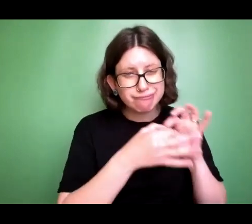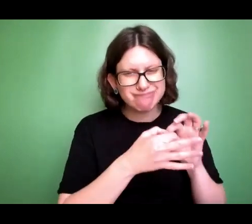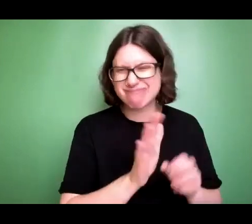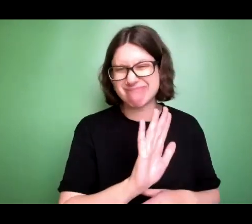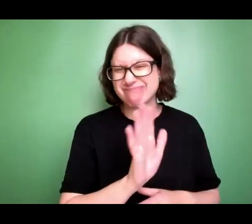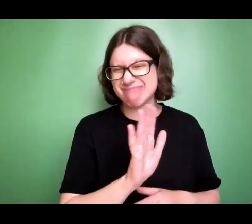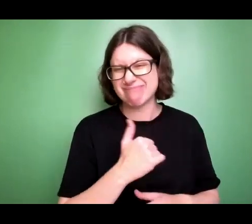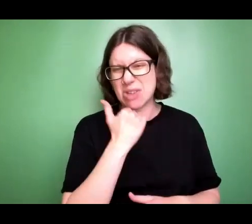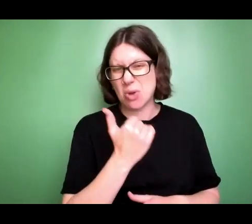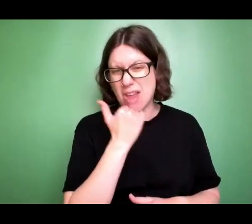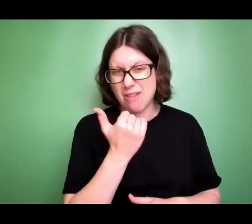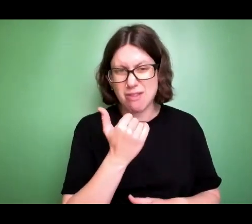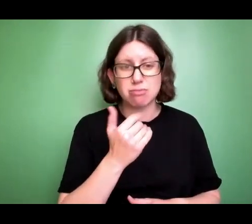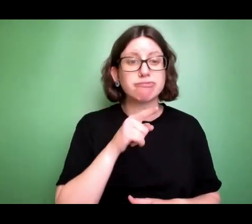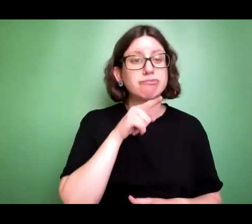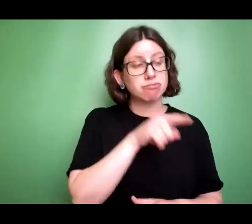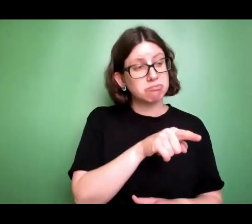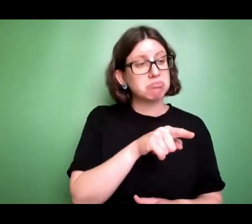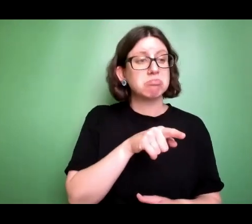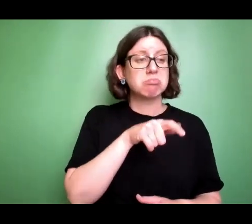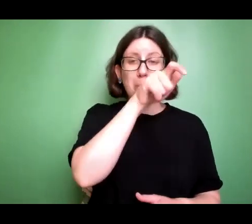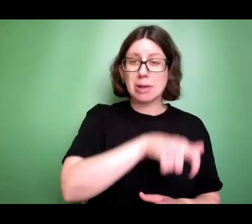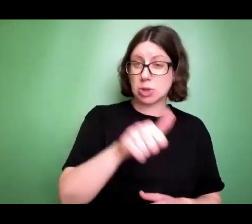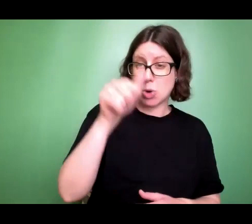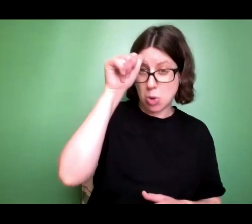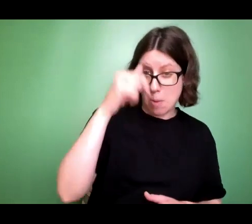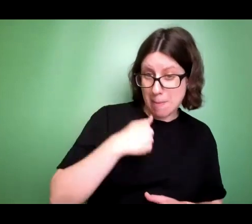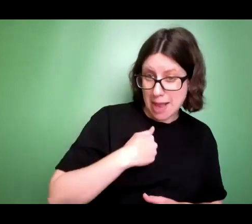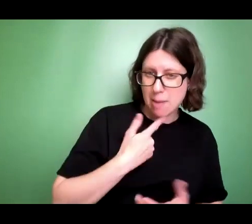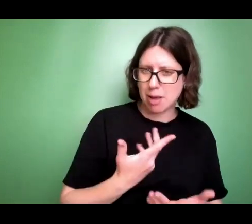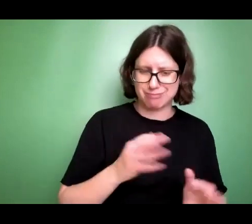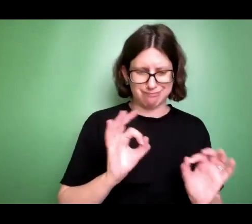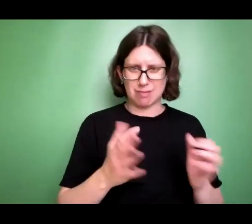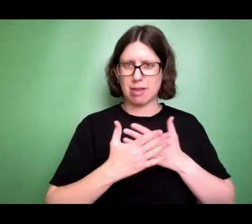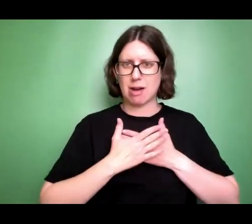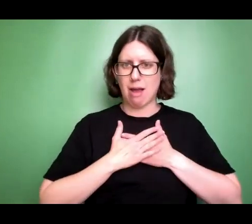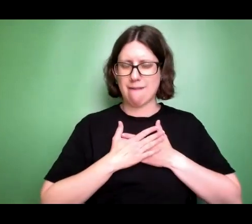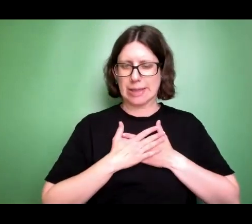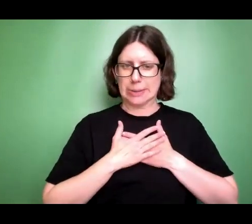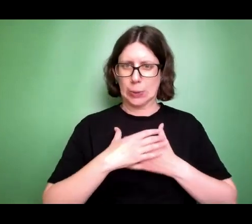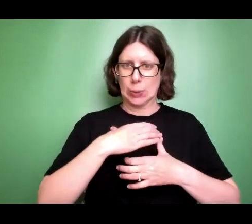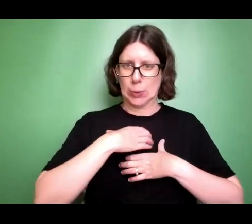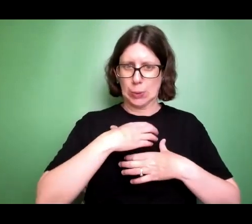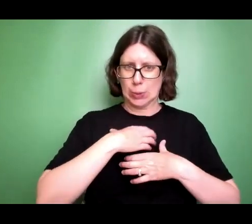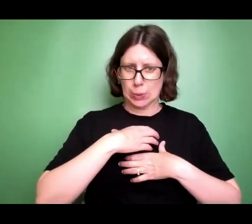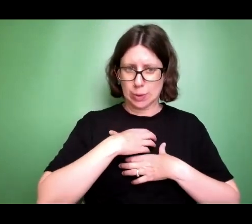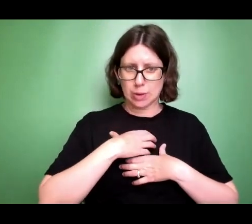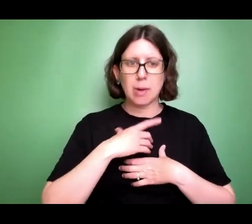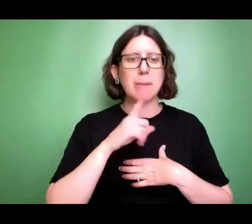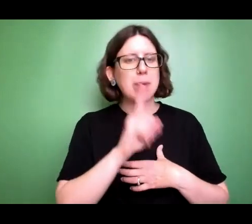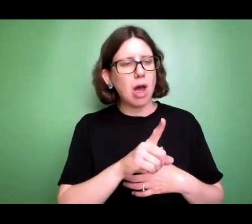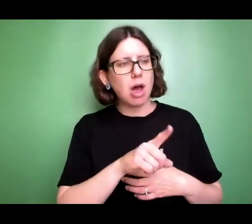loved, it's our greatest fear. But to be fully known and truly loved is, well it's a lot like being loved by God.